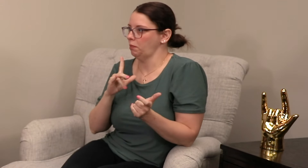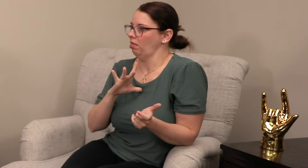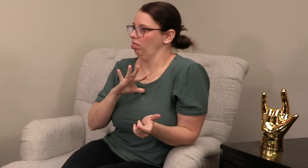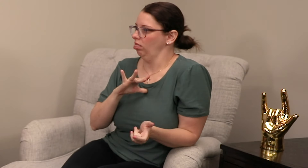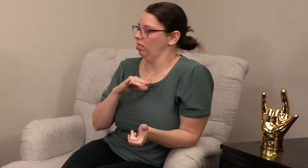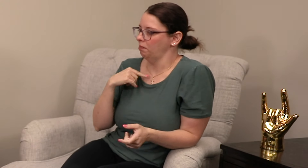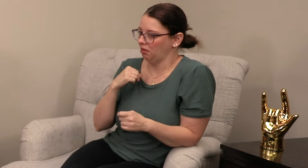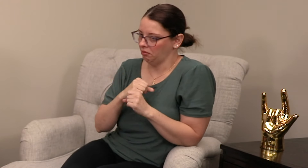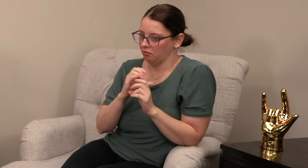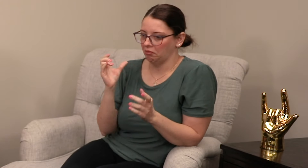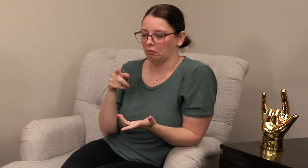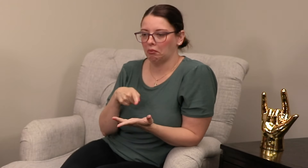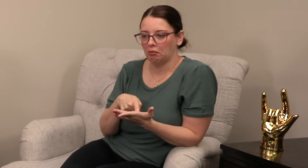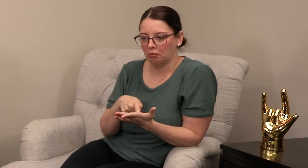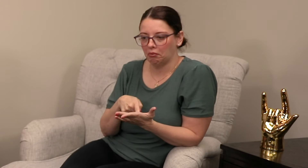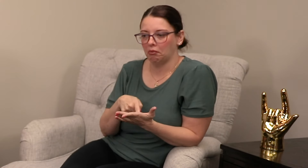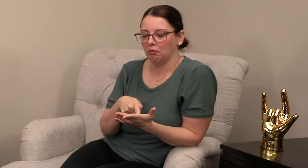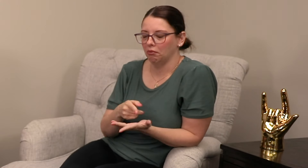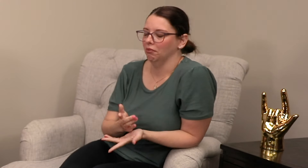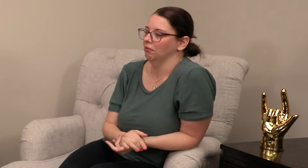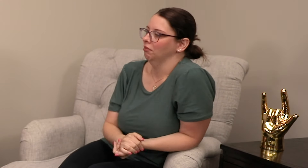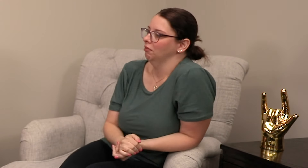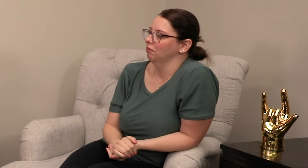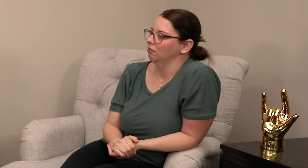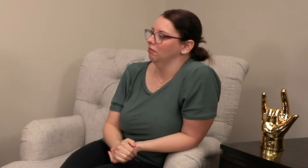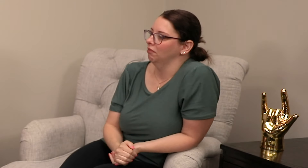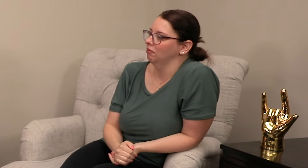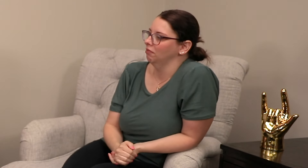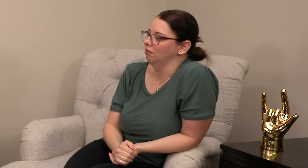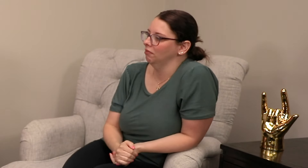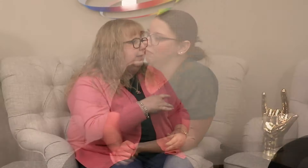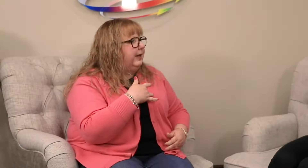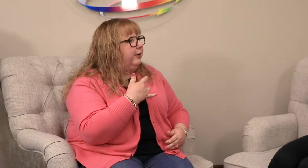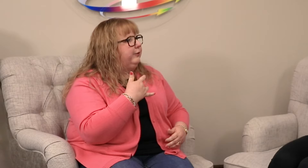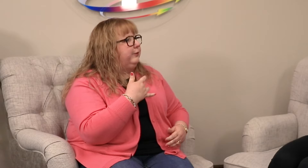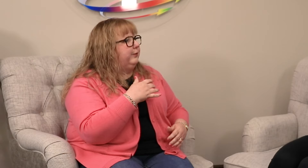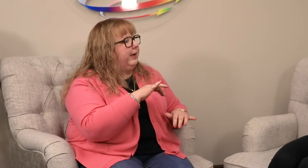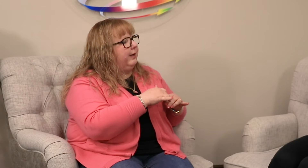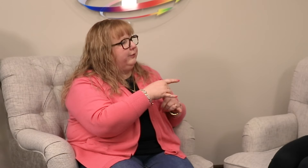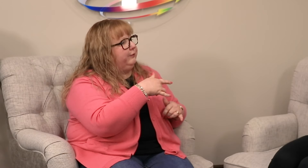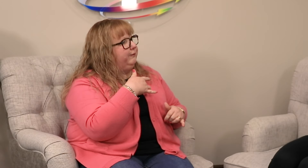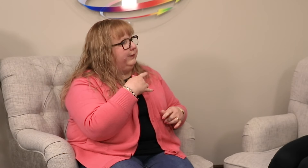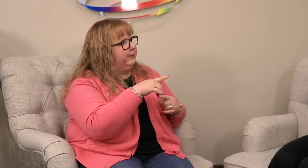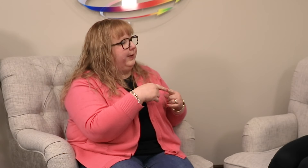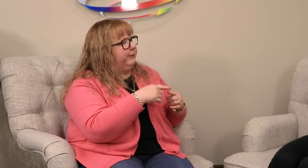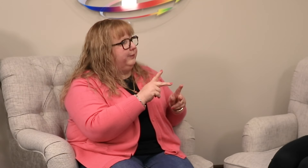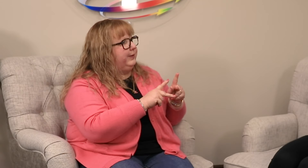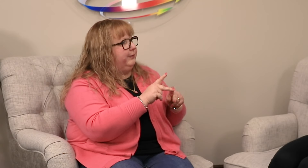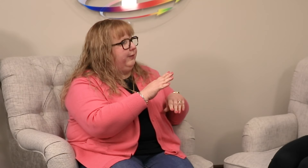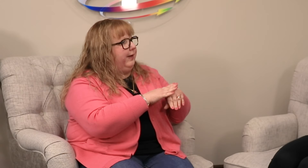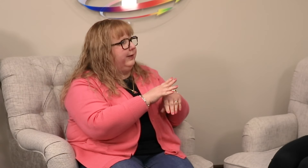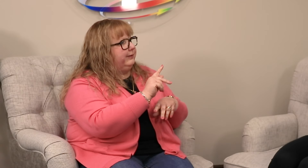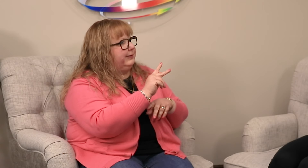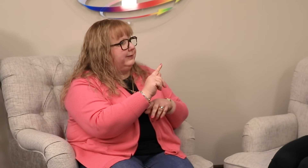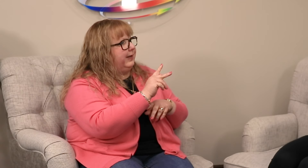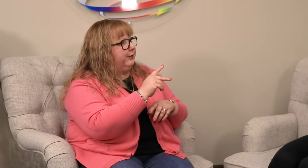performances or anything. But that would be really cool. I can just imagine that in the future. How do you how do you feel about the people on TikTok